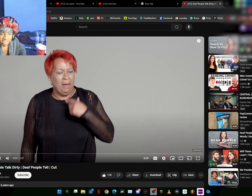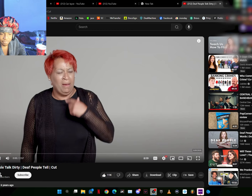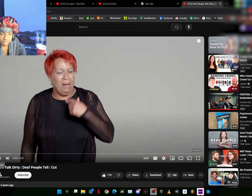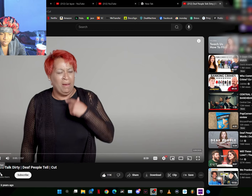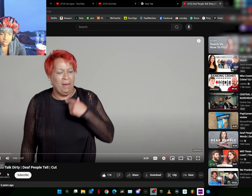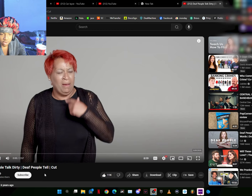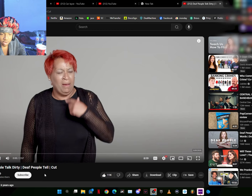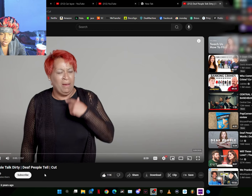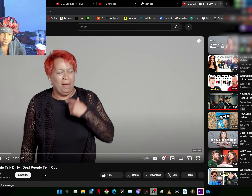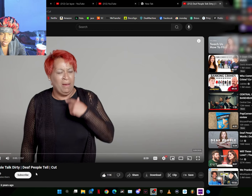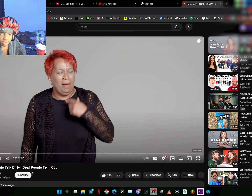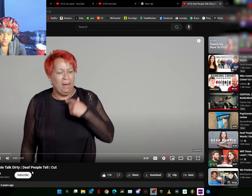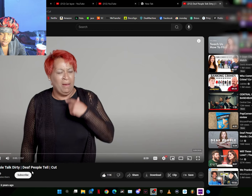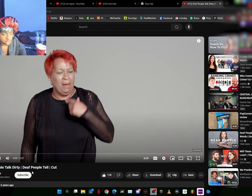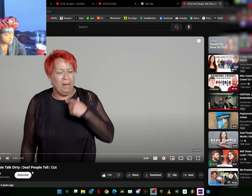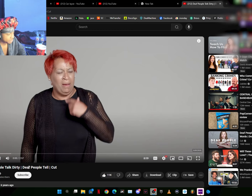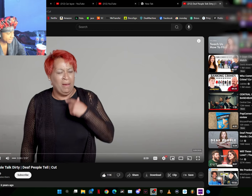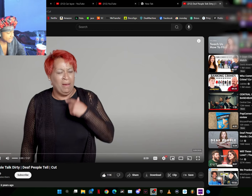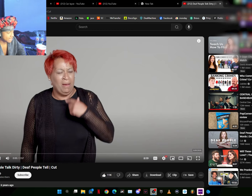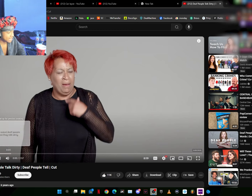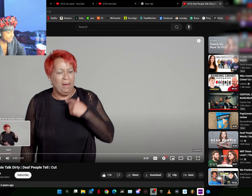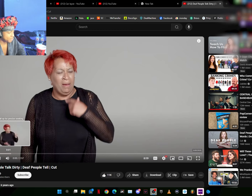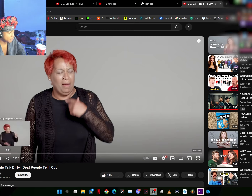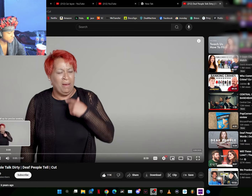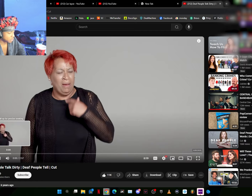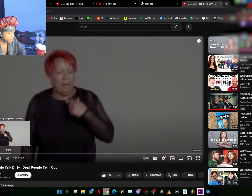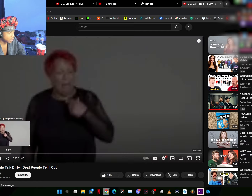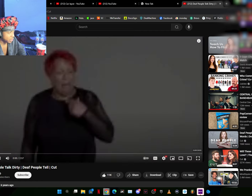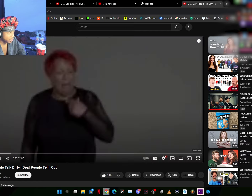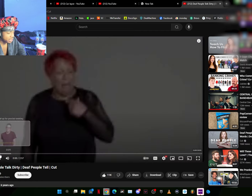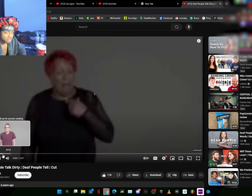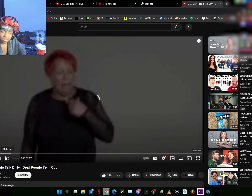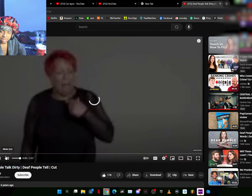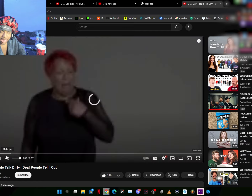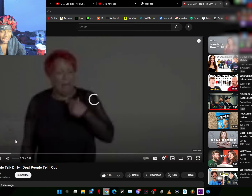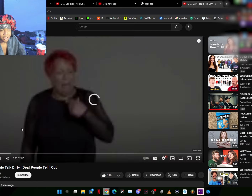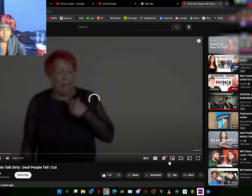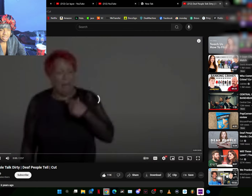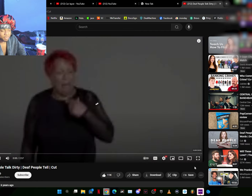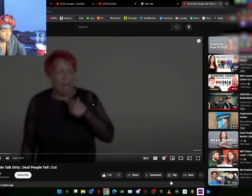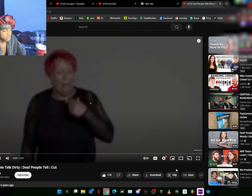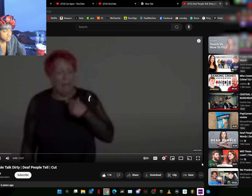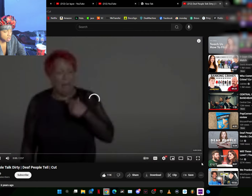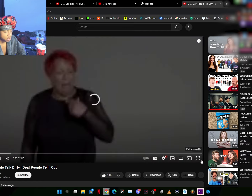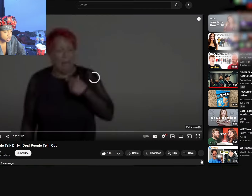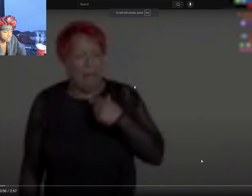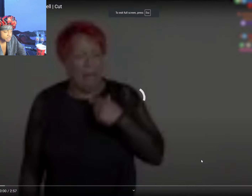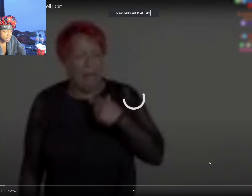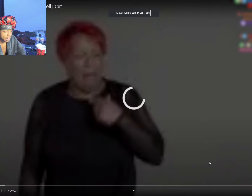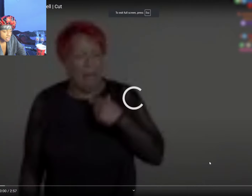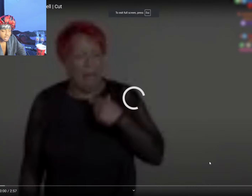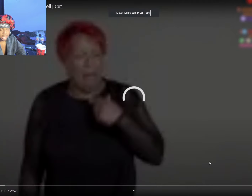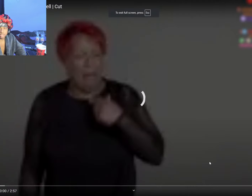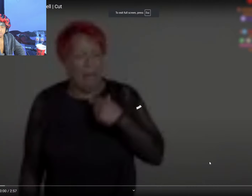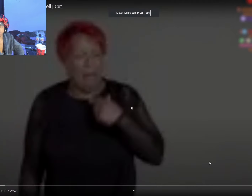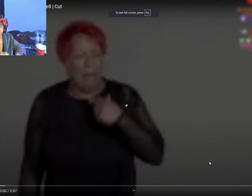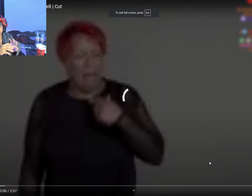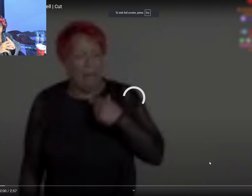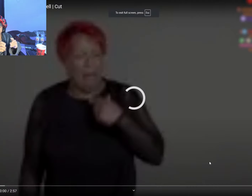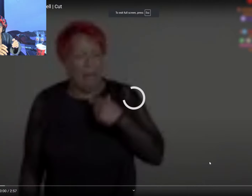people talk dirty So it's basically deaf people talking dirty. I didn't know deaf people could talk no disrespect I thought they had to do sign languages or